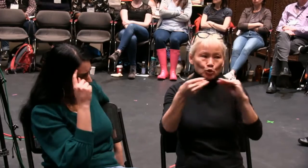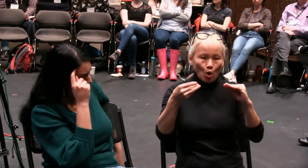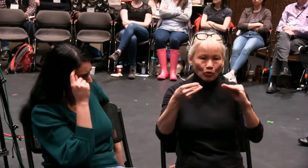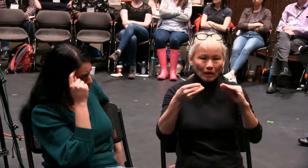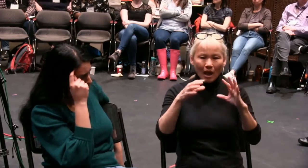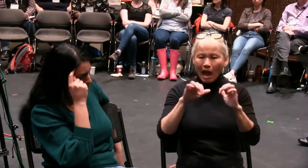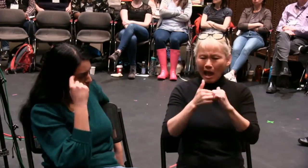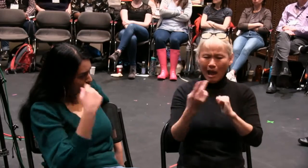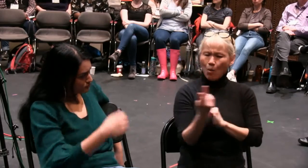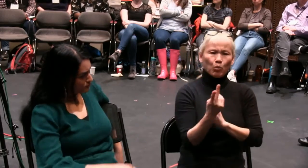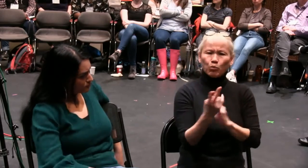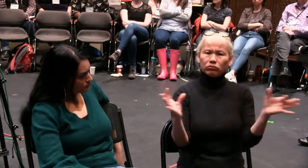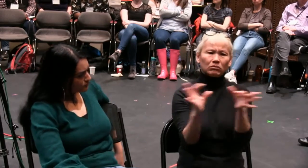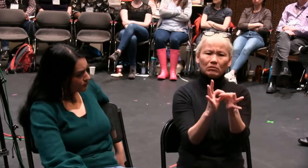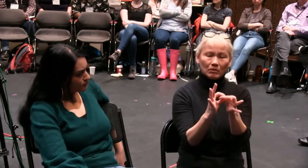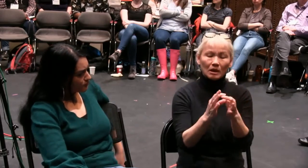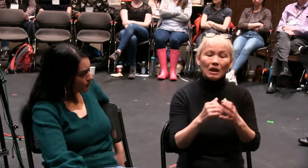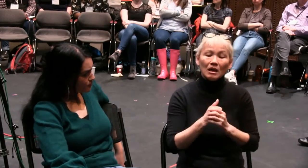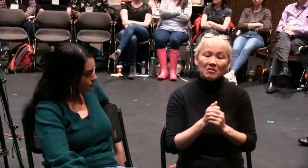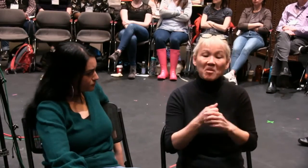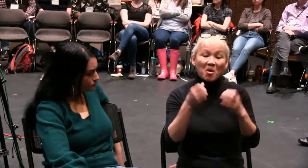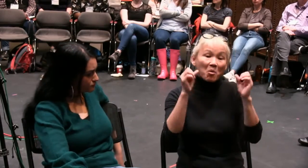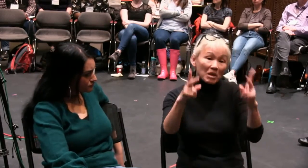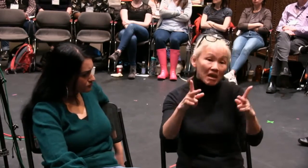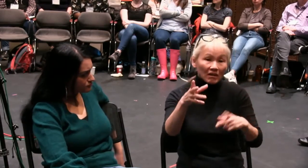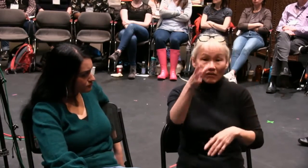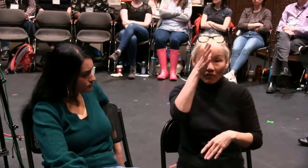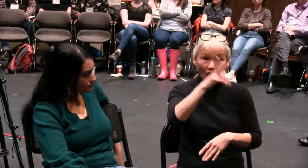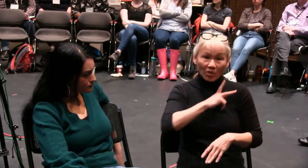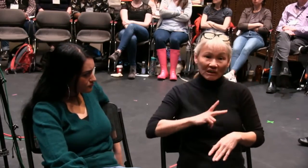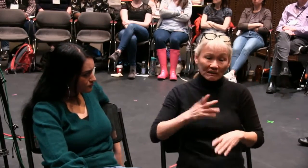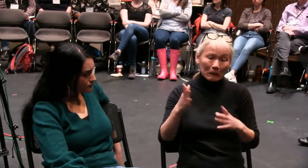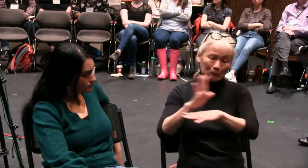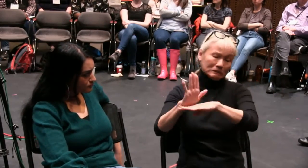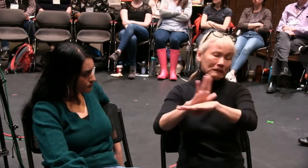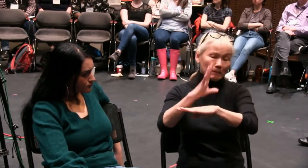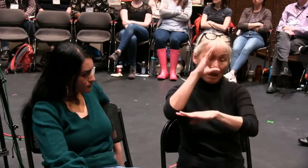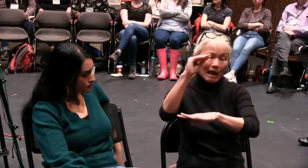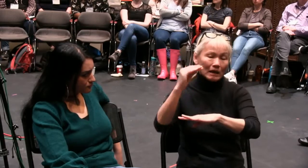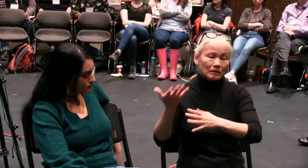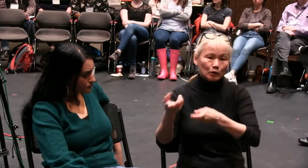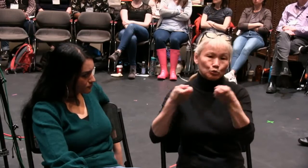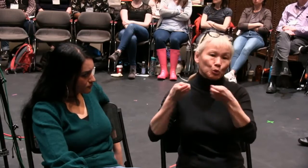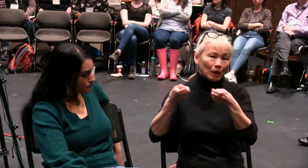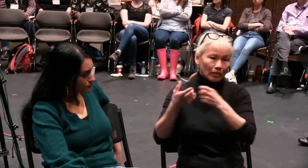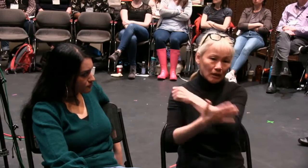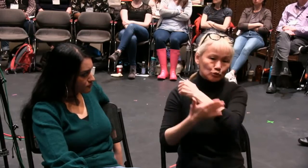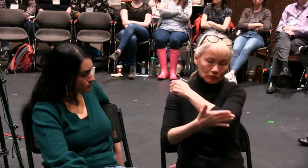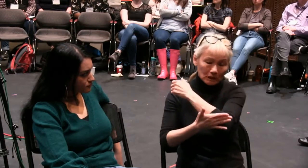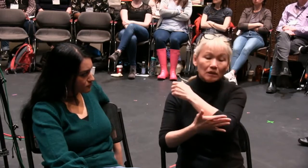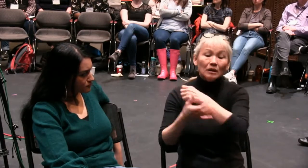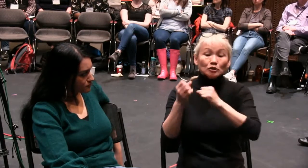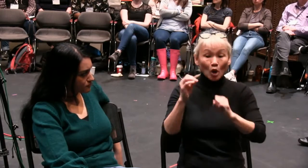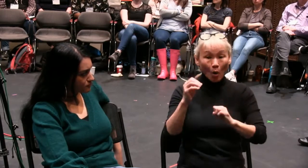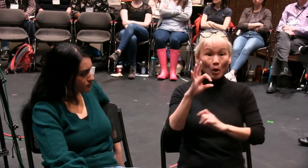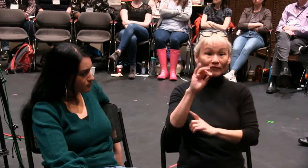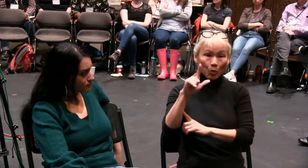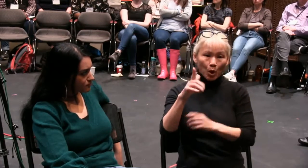There was a back story that was created for these identities. You know, now King Lear is a busy guy, right?